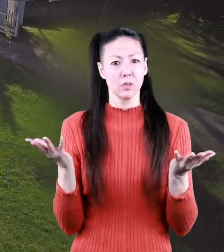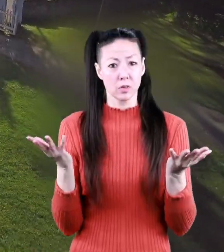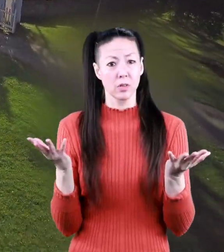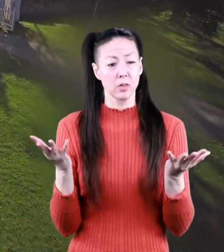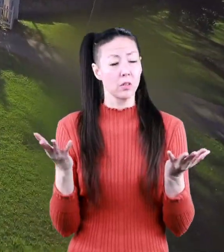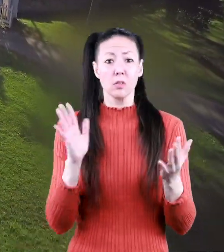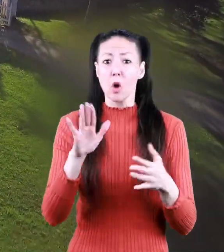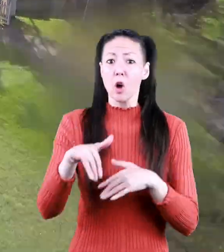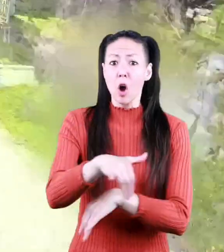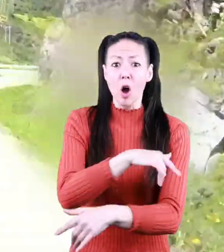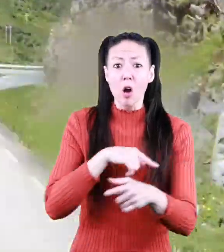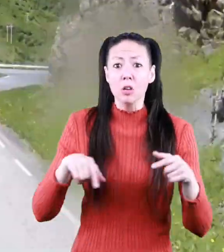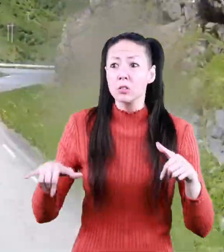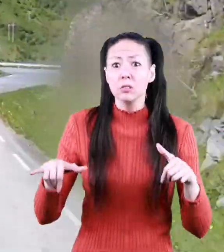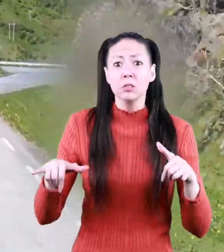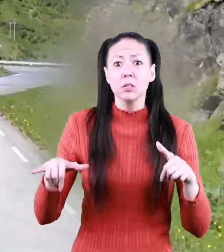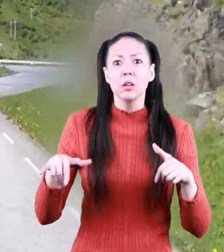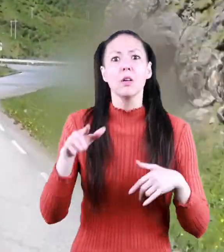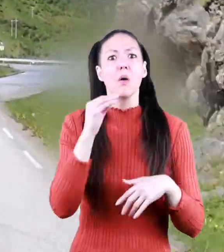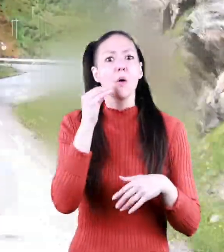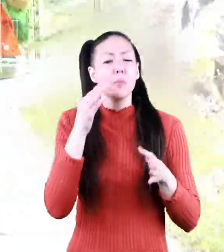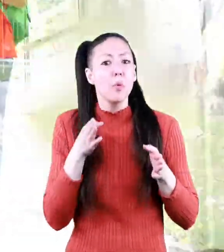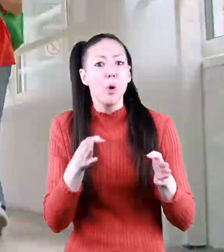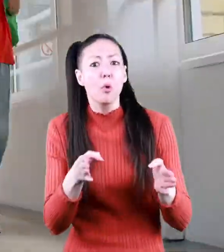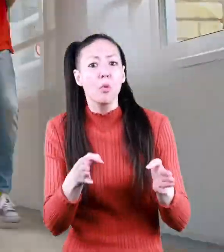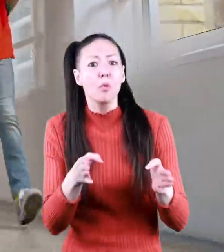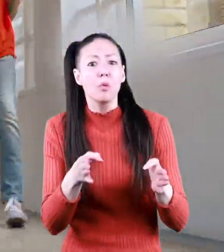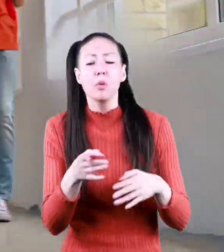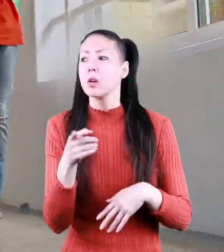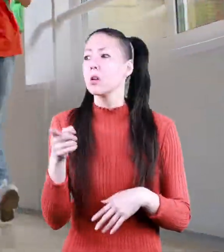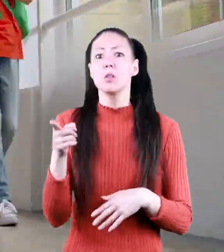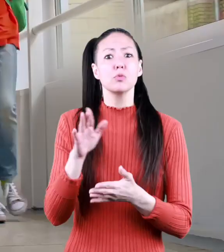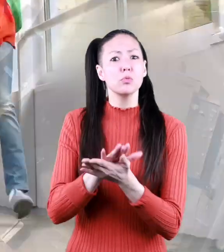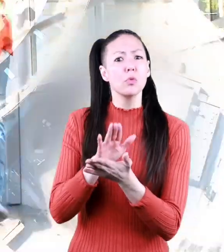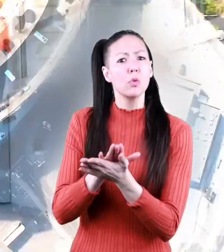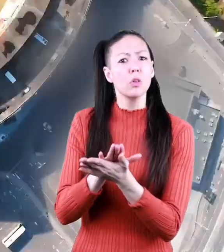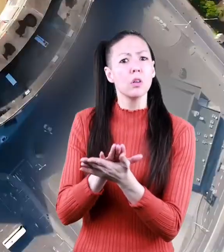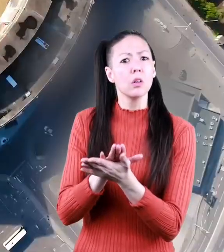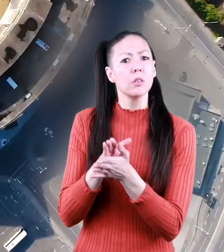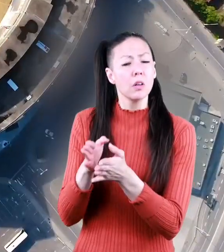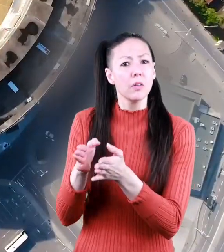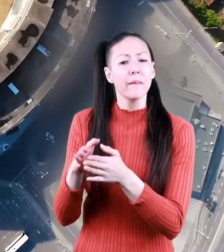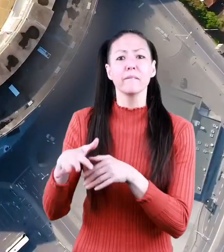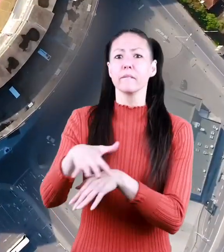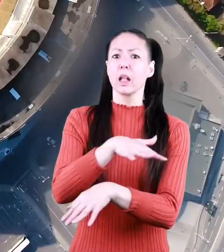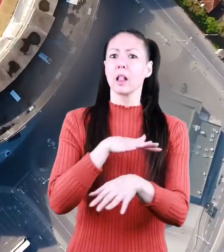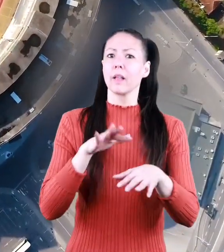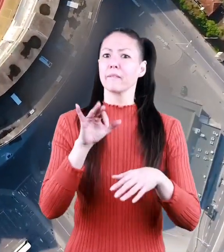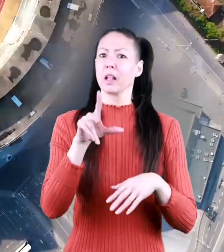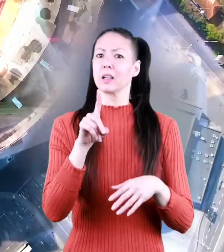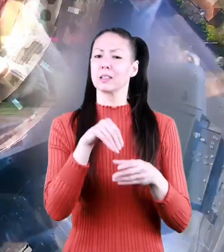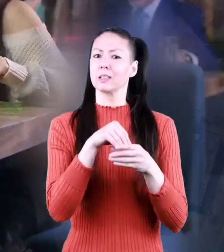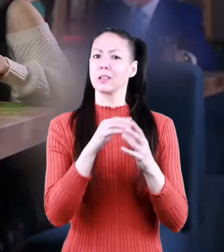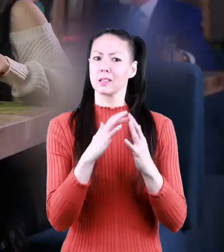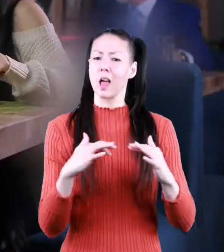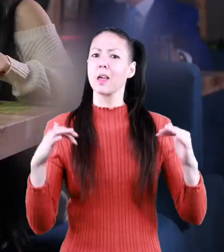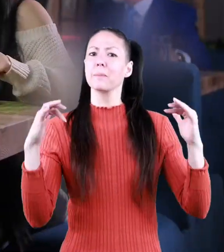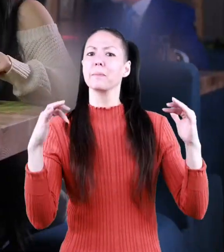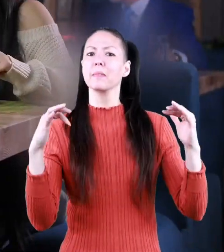your yard a nearby road the inside of your school the field inside a stadium or the space inside